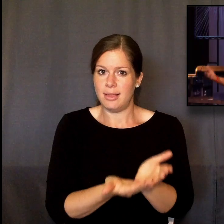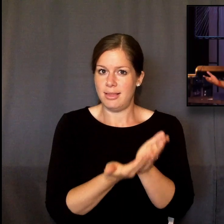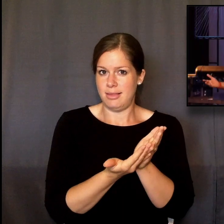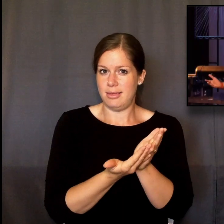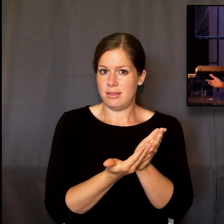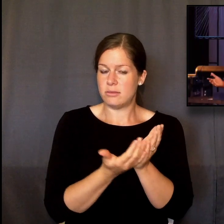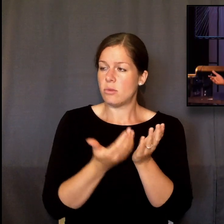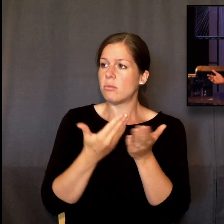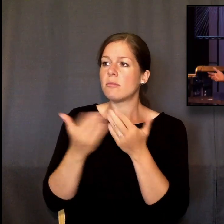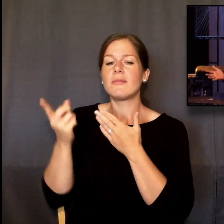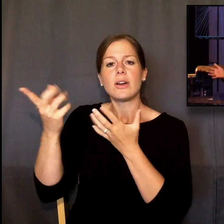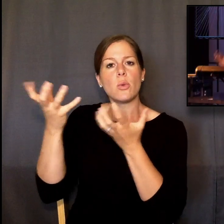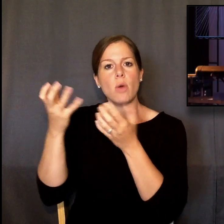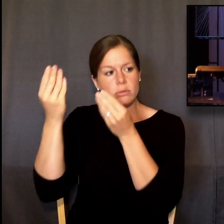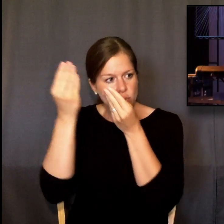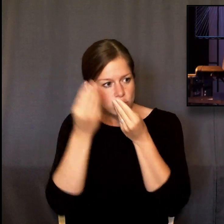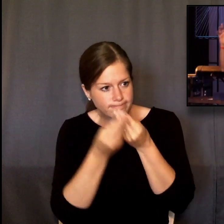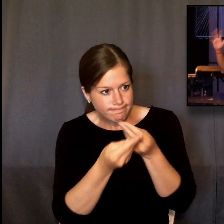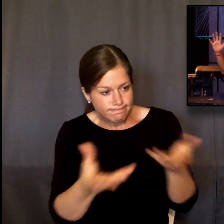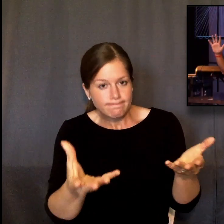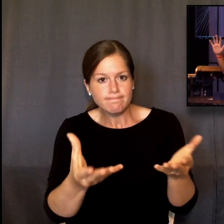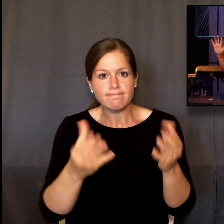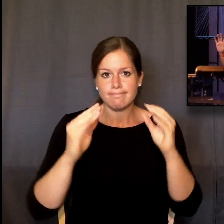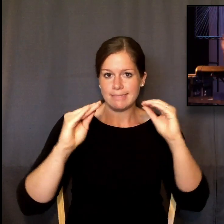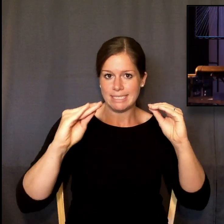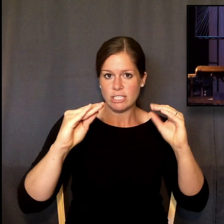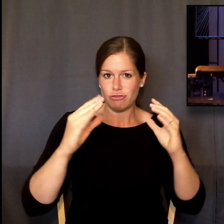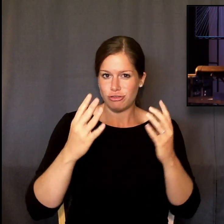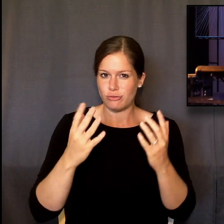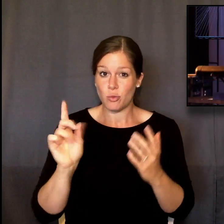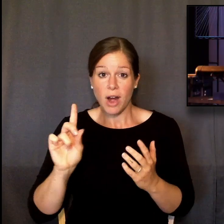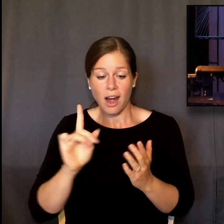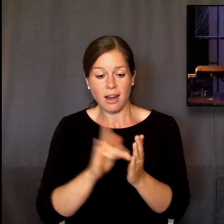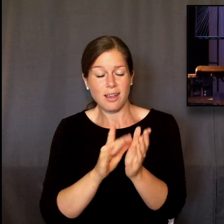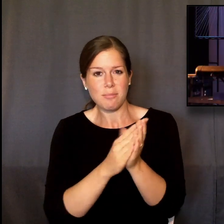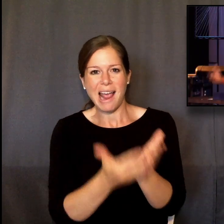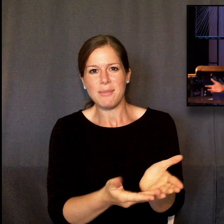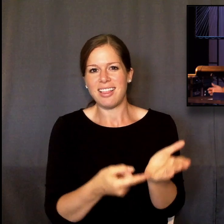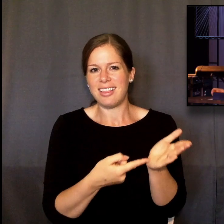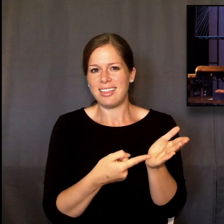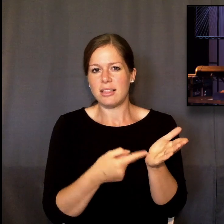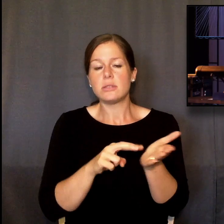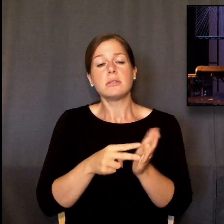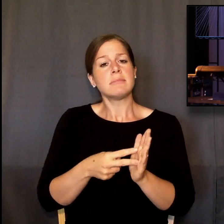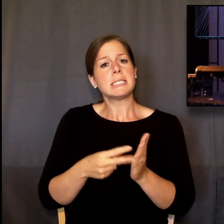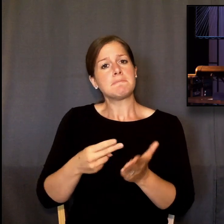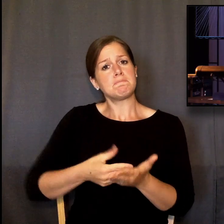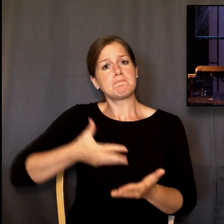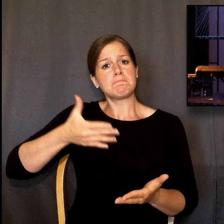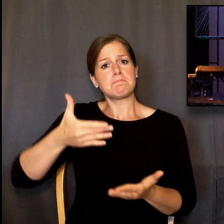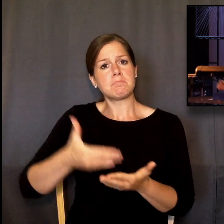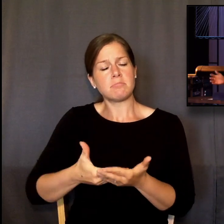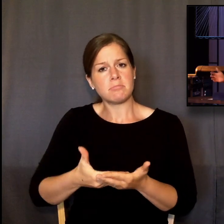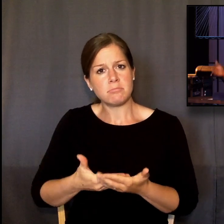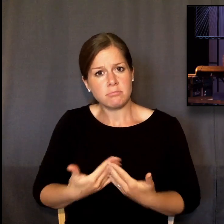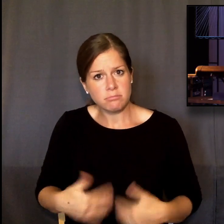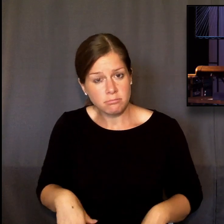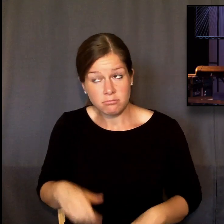communicates, therefore, because his mind is infinite, will have parts that are just hard for us to understand. We should expect